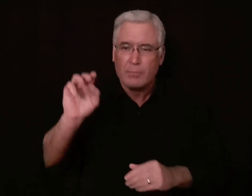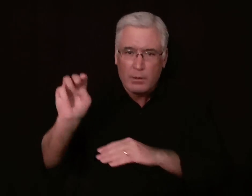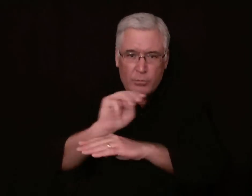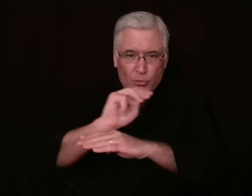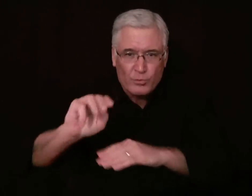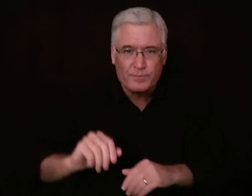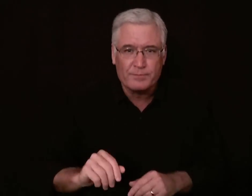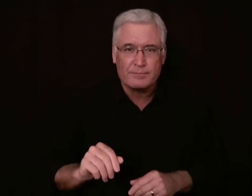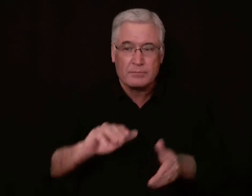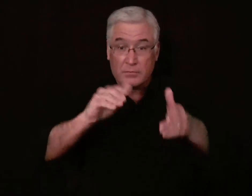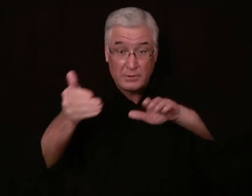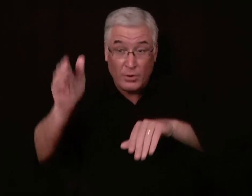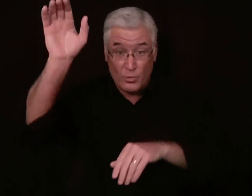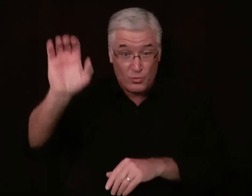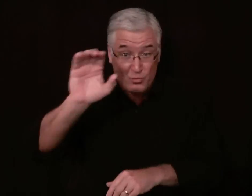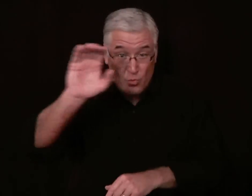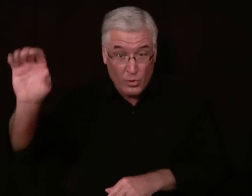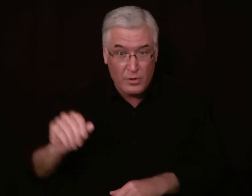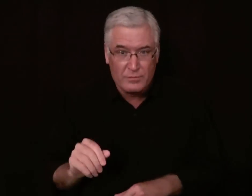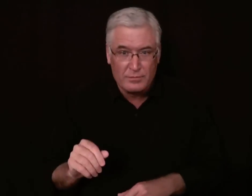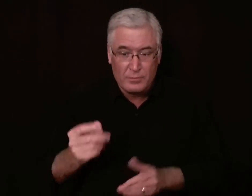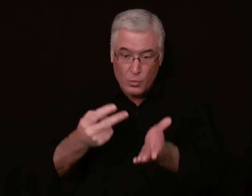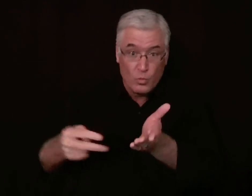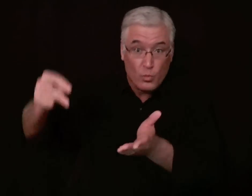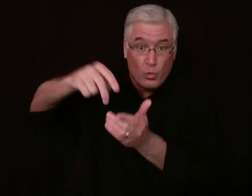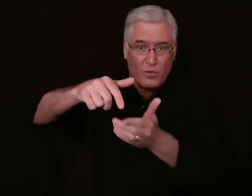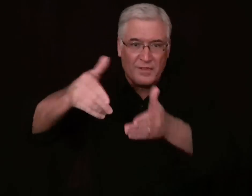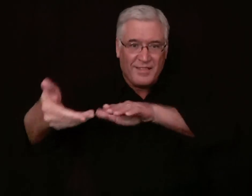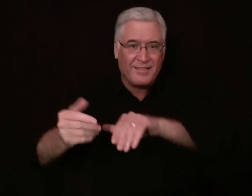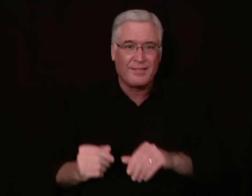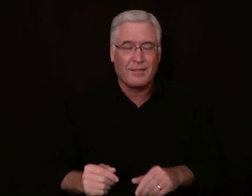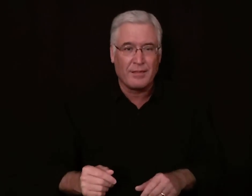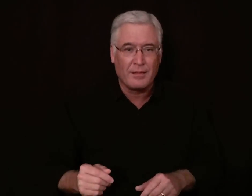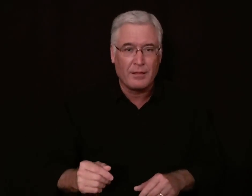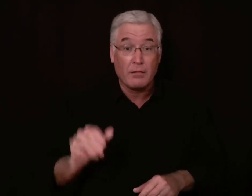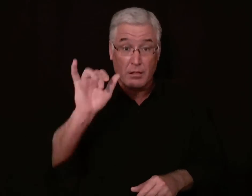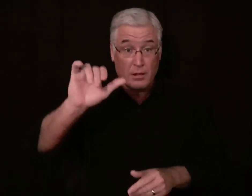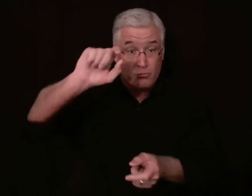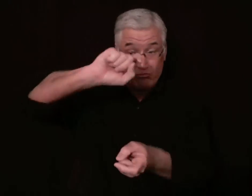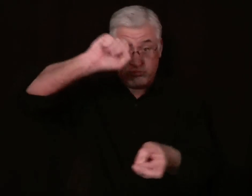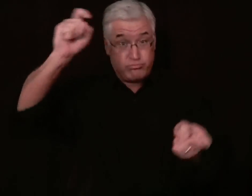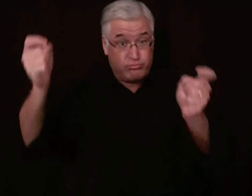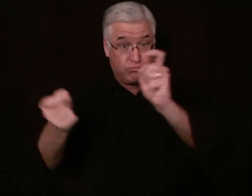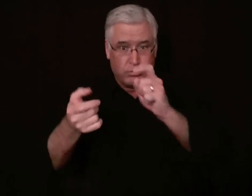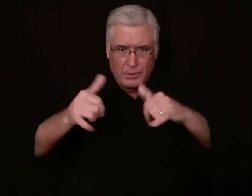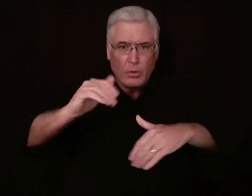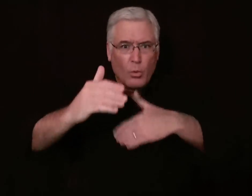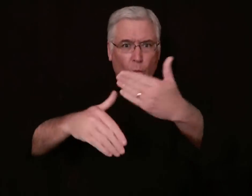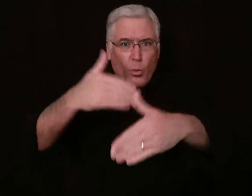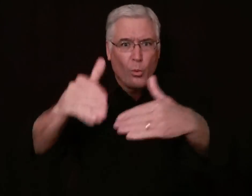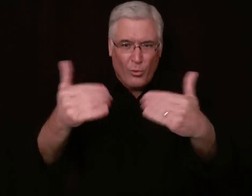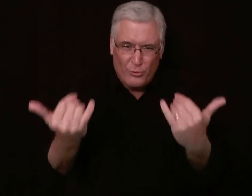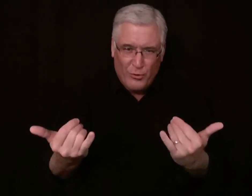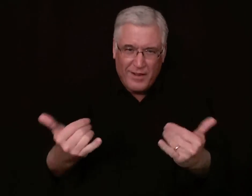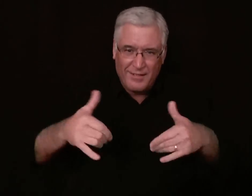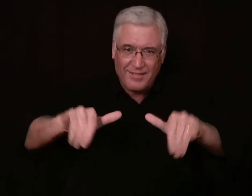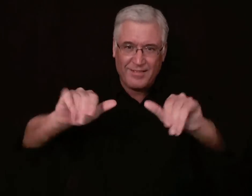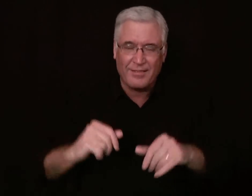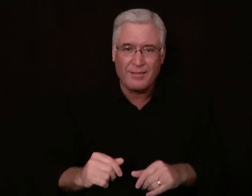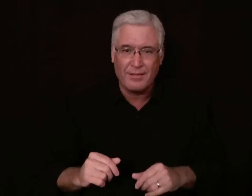has been preaching and ministering. He died on the cross and he rose again. And this started the change and the